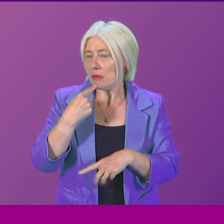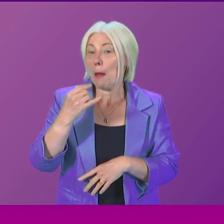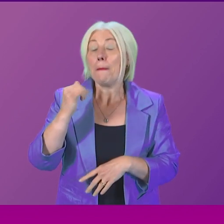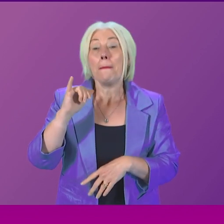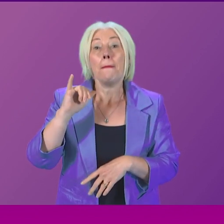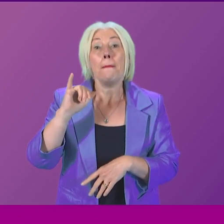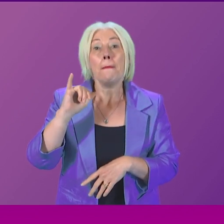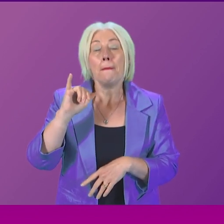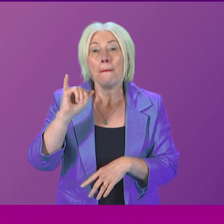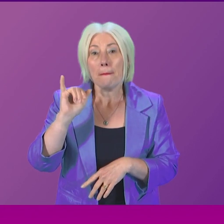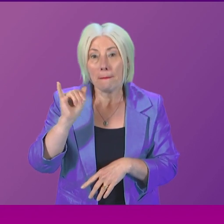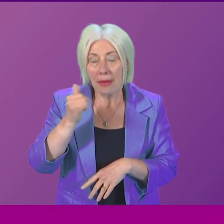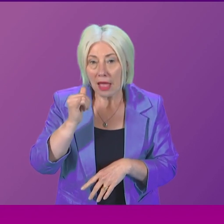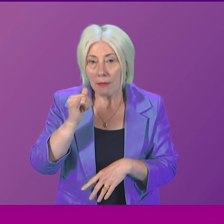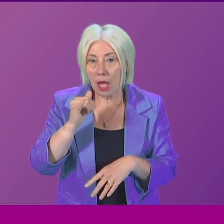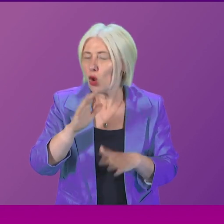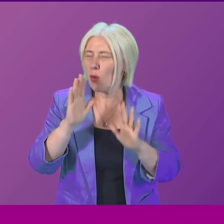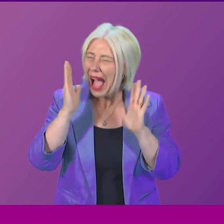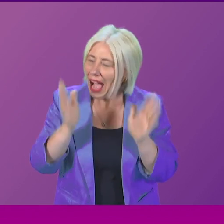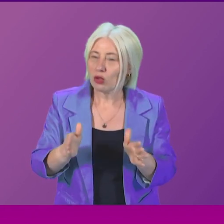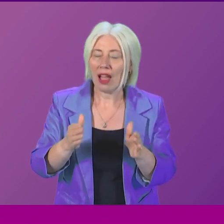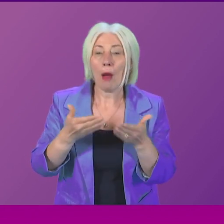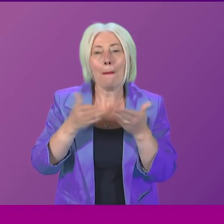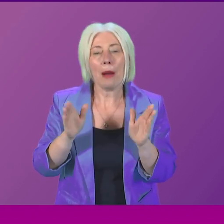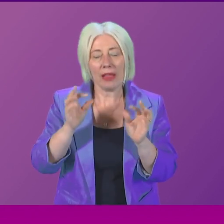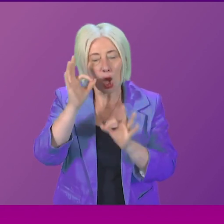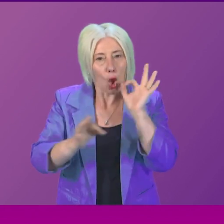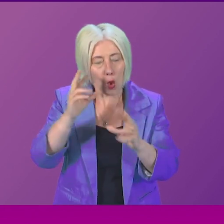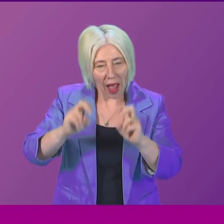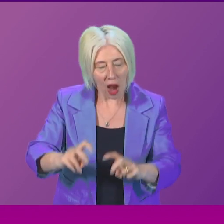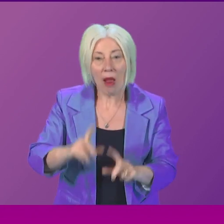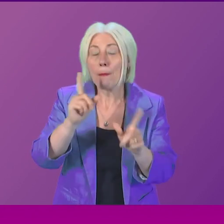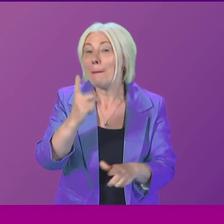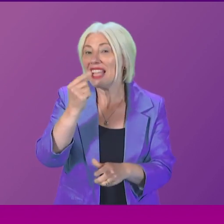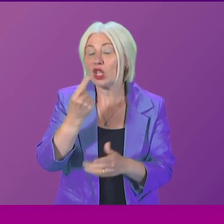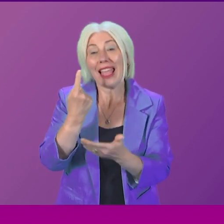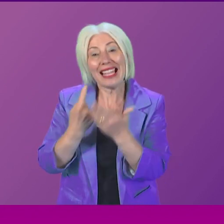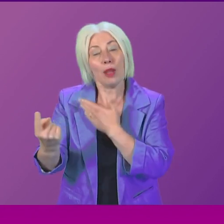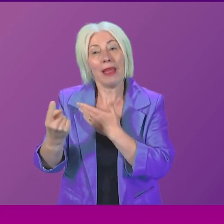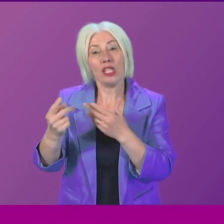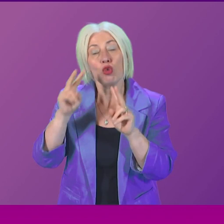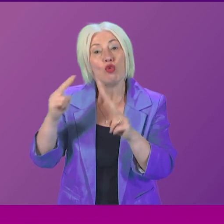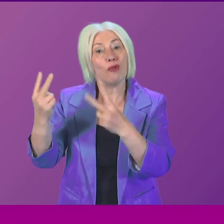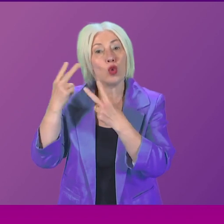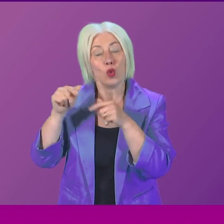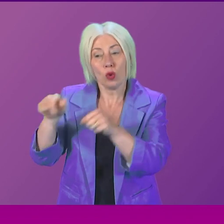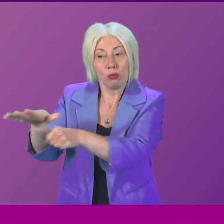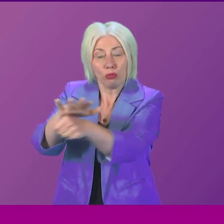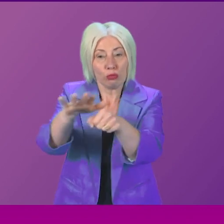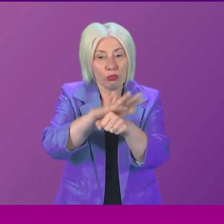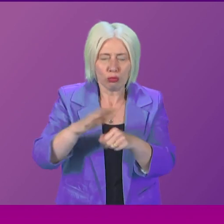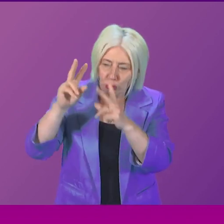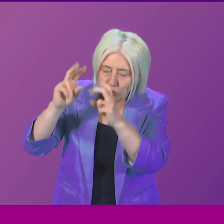again, an option short of a public inquiry that will allow an independent review into cases to look and to